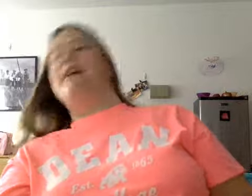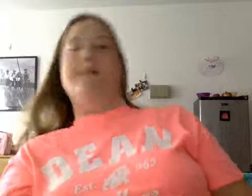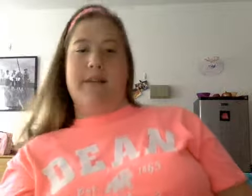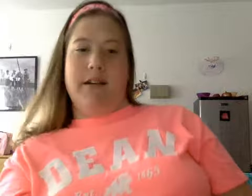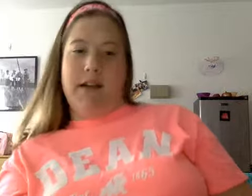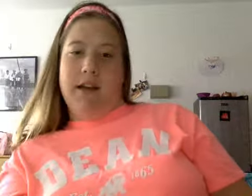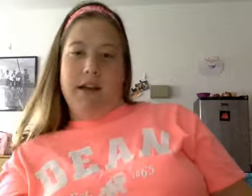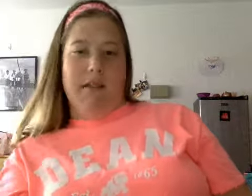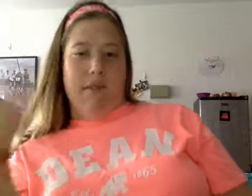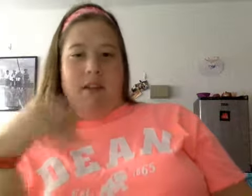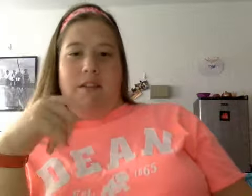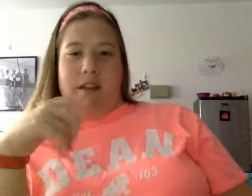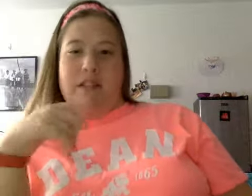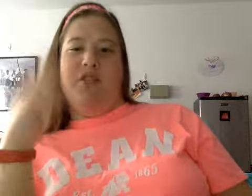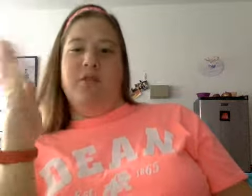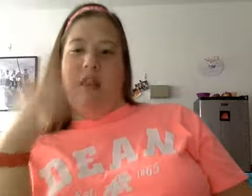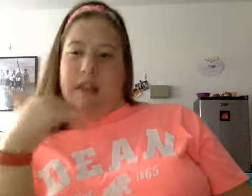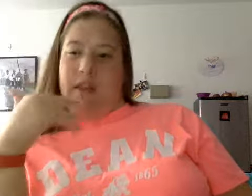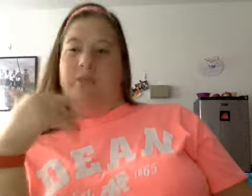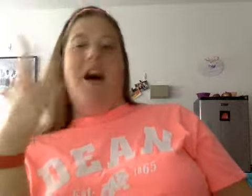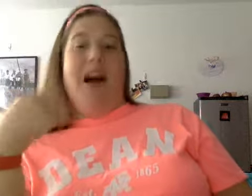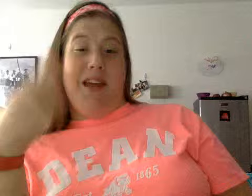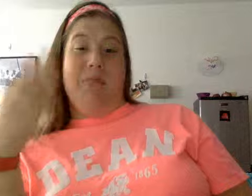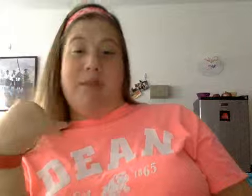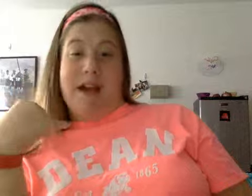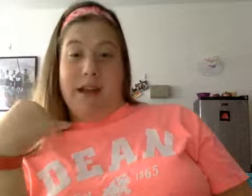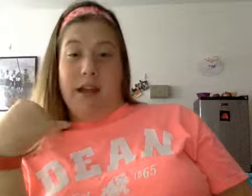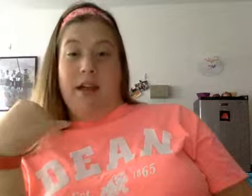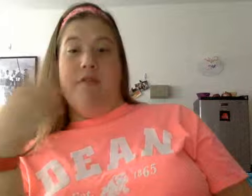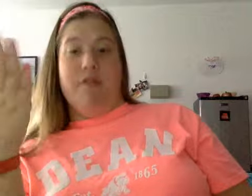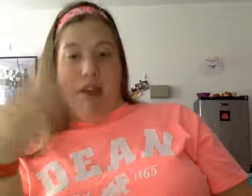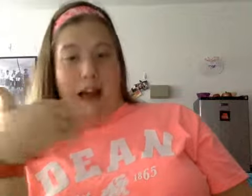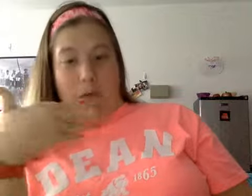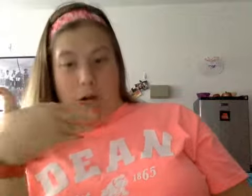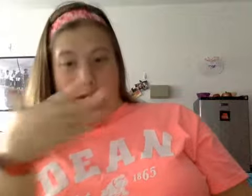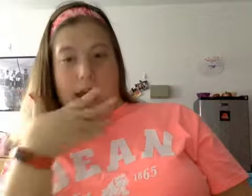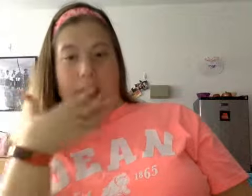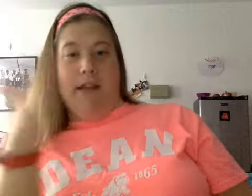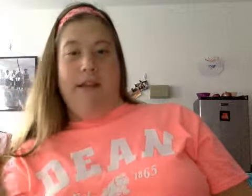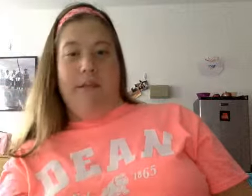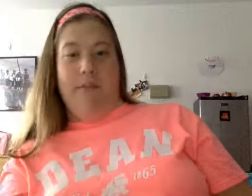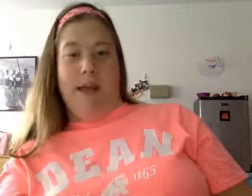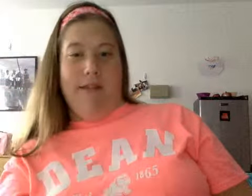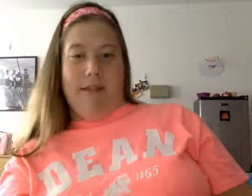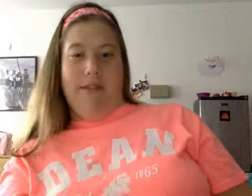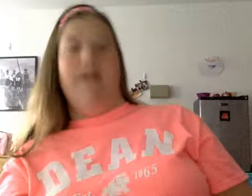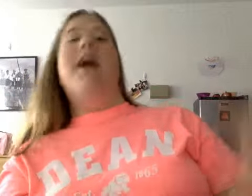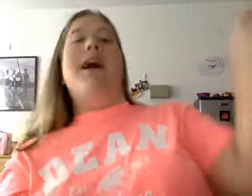ever you literally get to do nothing you lie in bed for hours and it's amazing so I